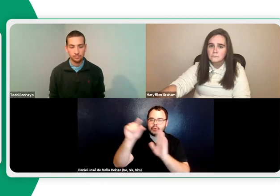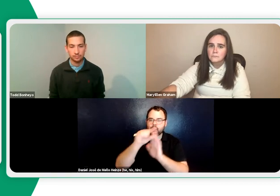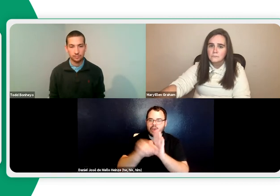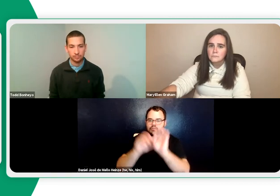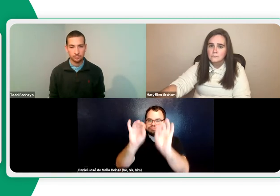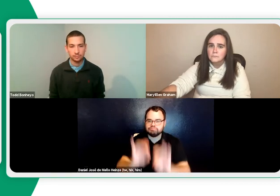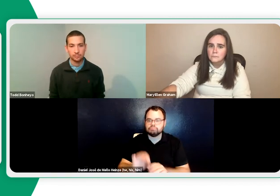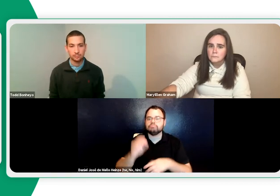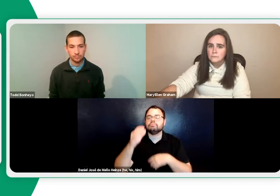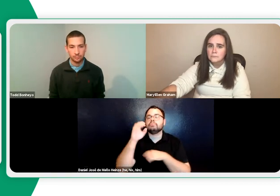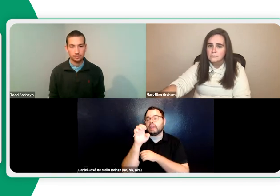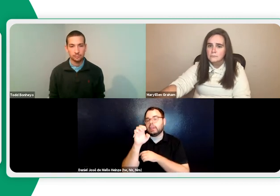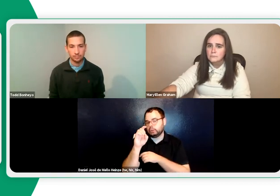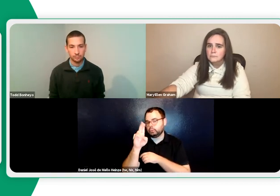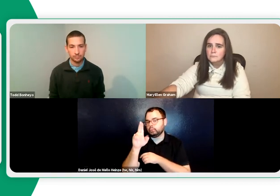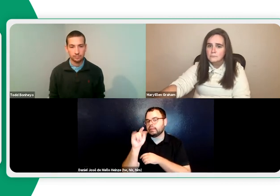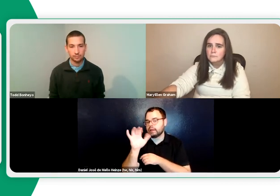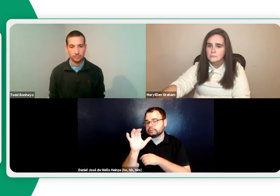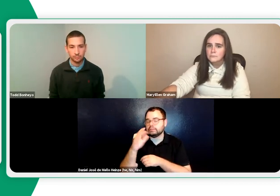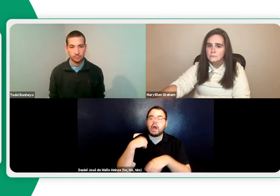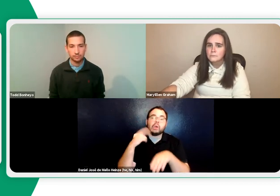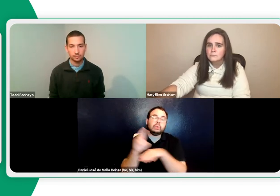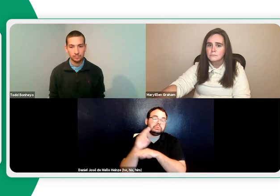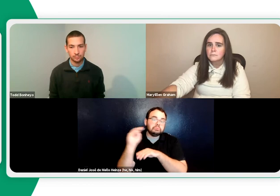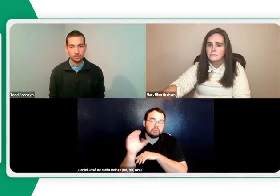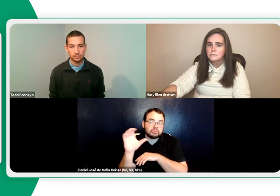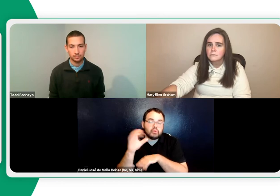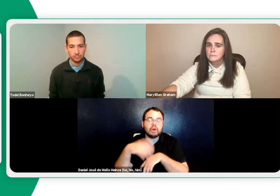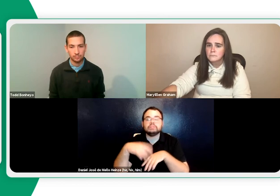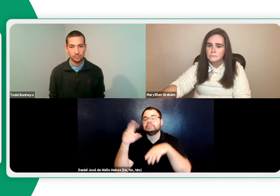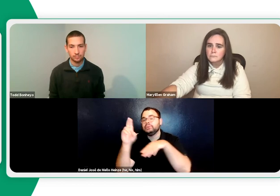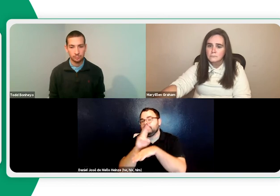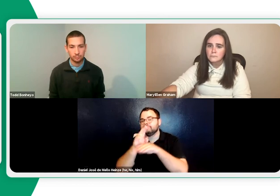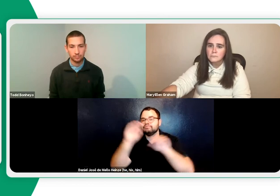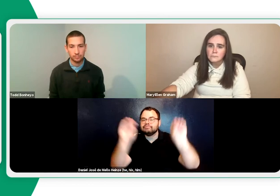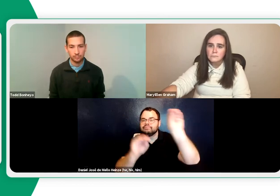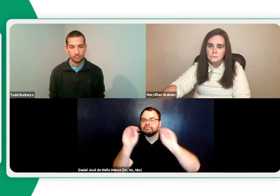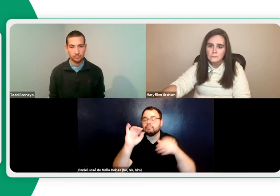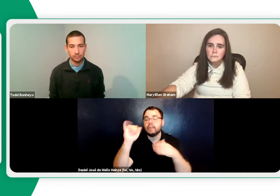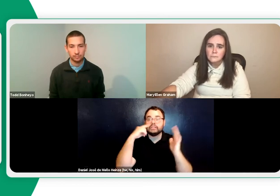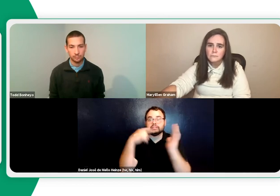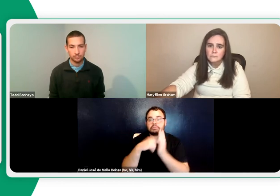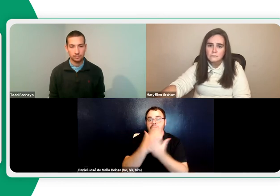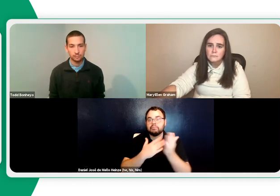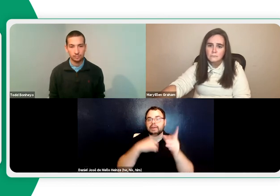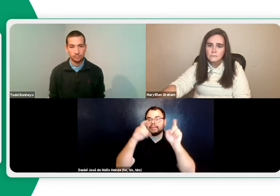questions that they can type in the answers to themselves. I use that, I use multiple choice,